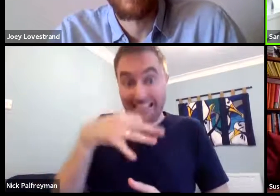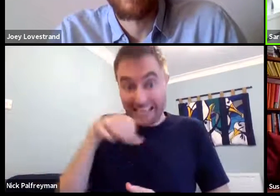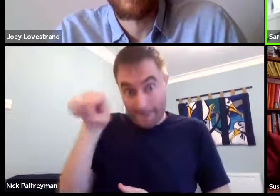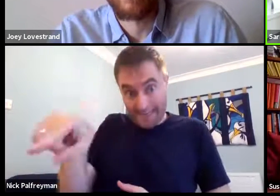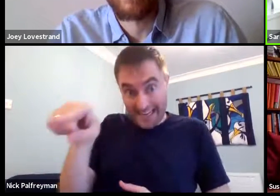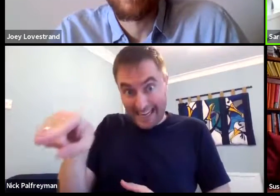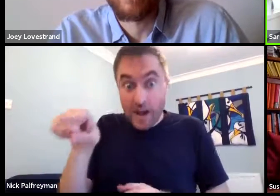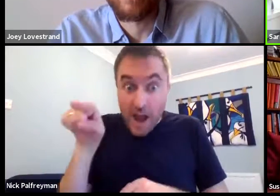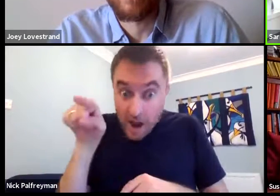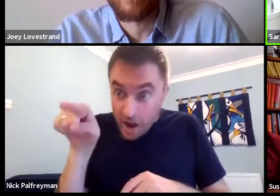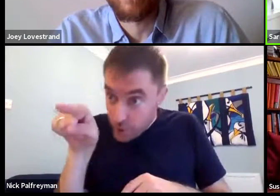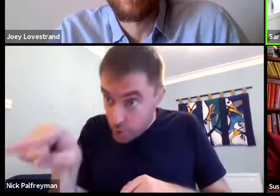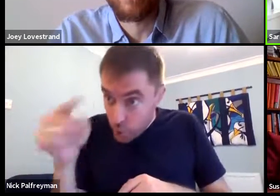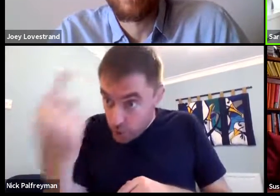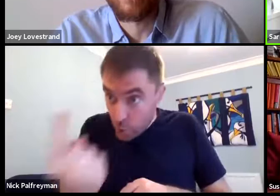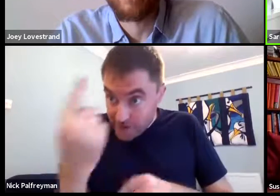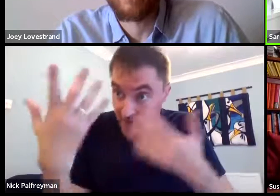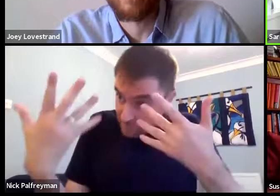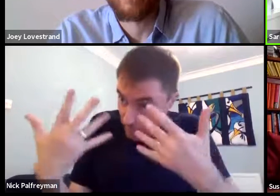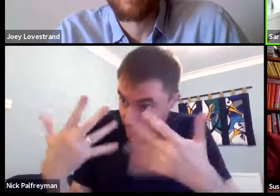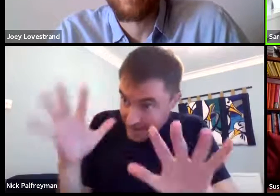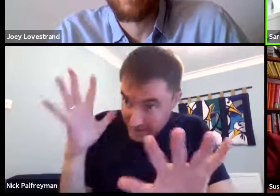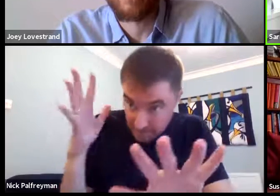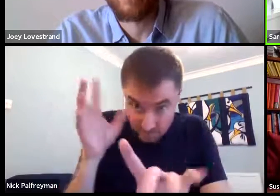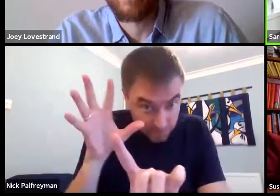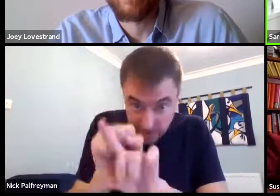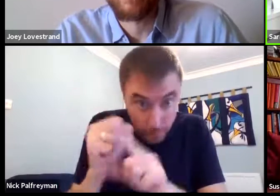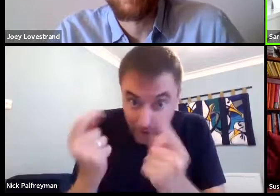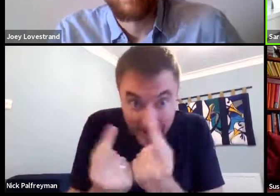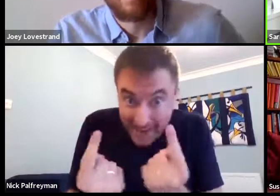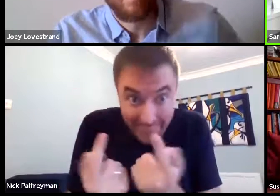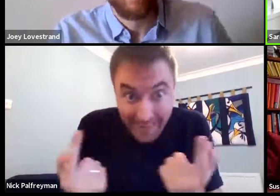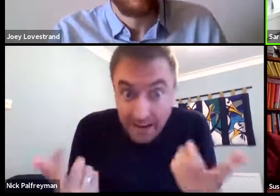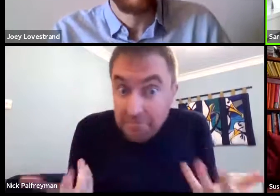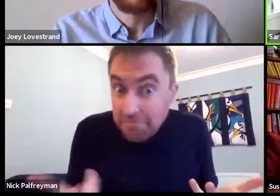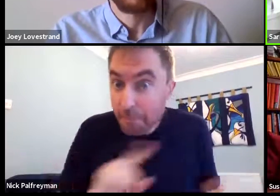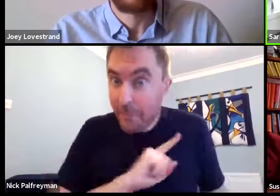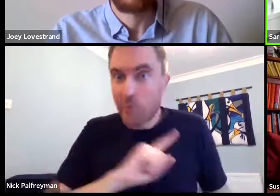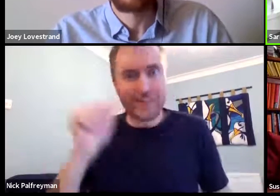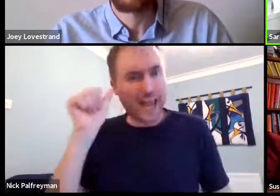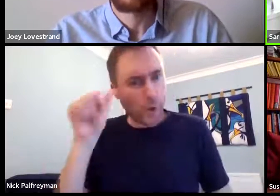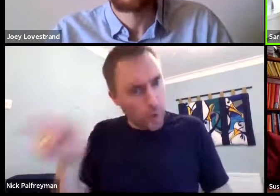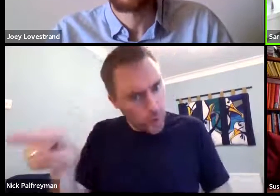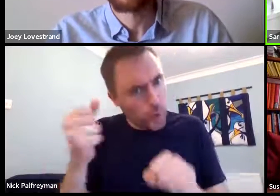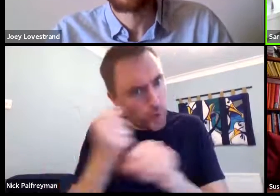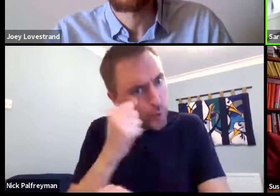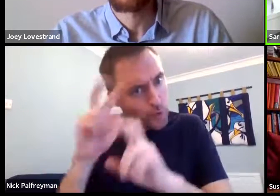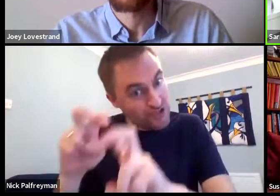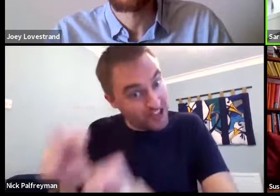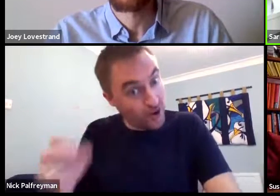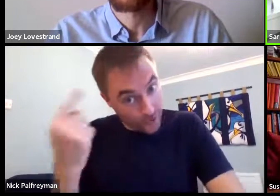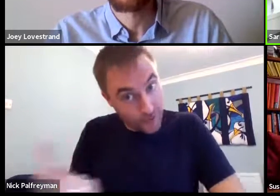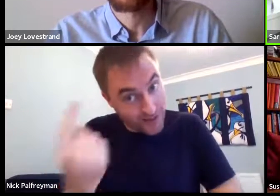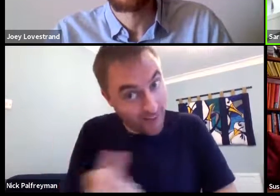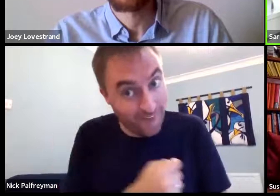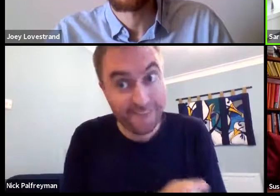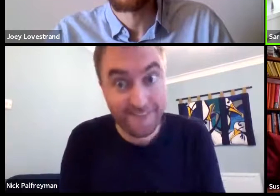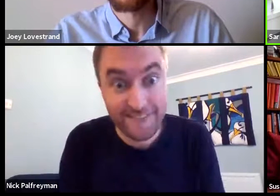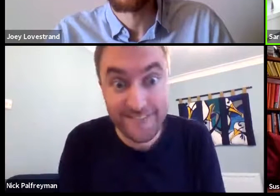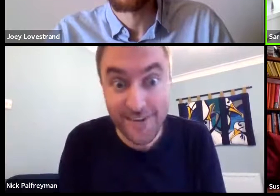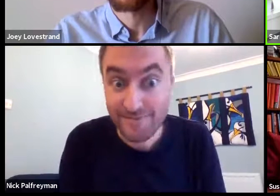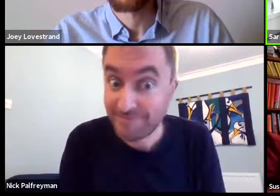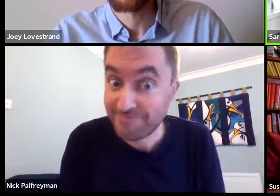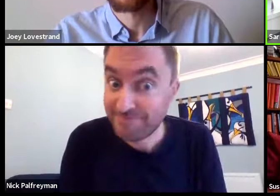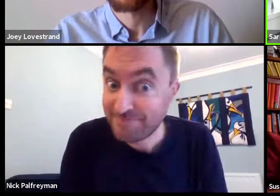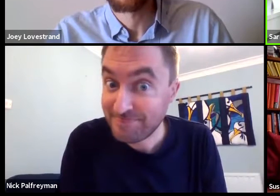I don't know if that person, if you have noticed anything yourself, because I know you